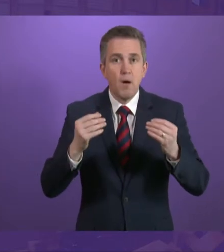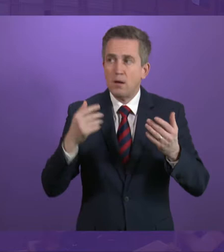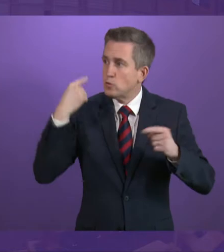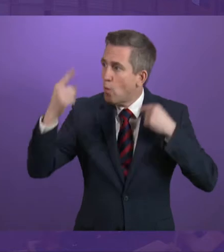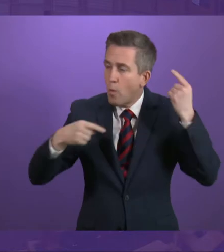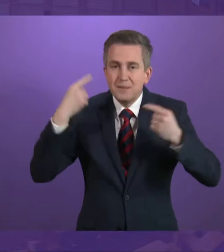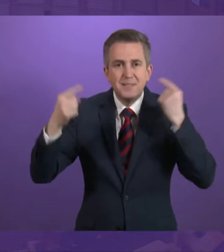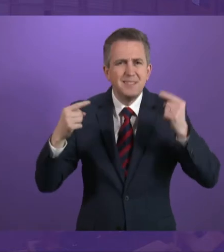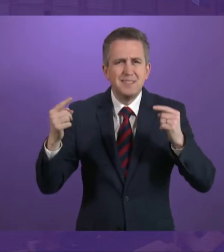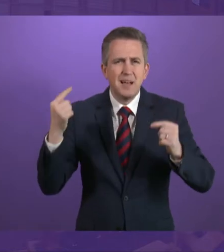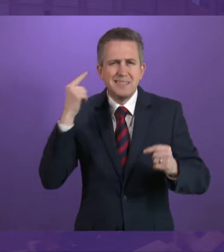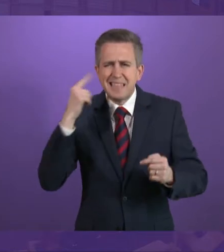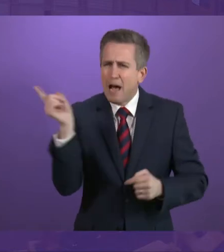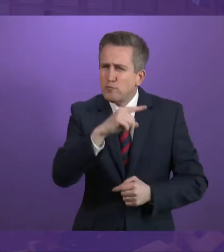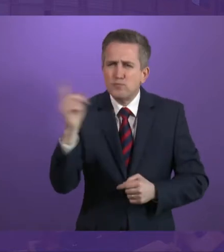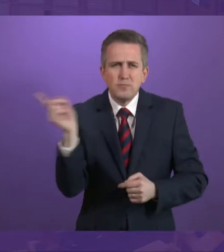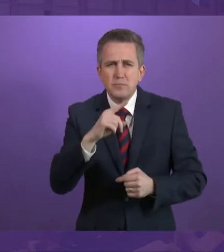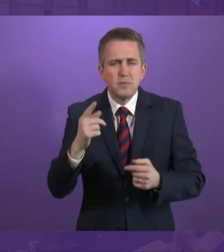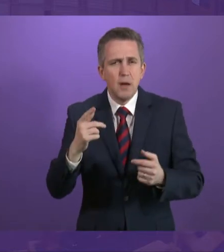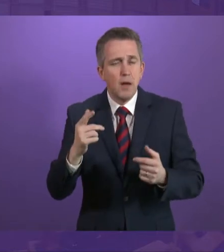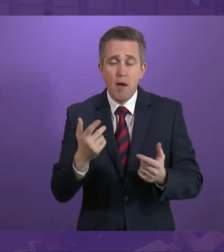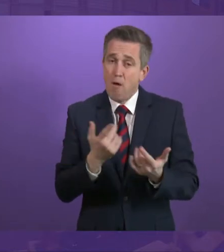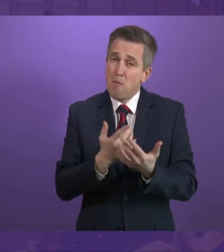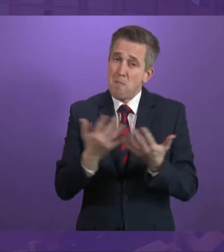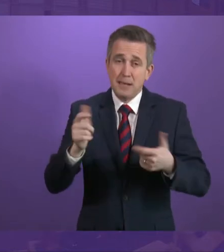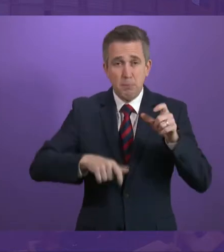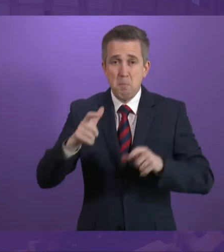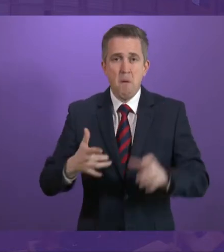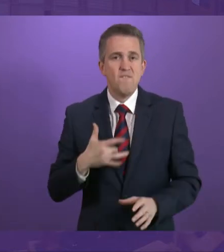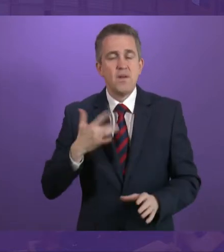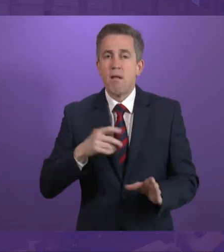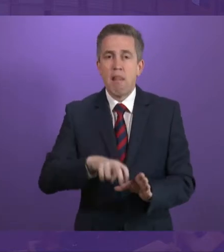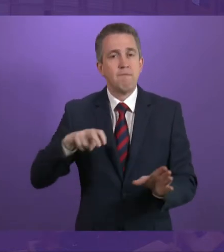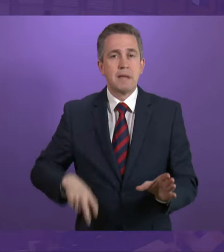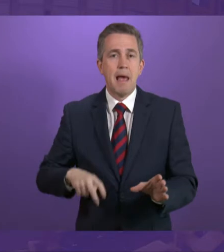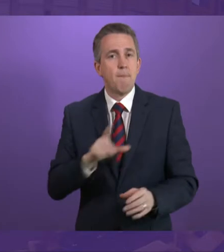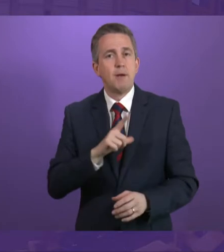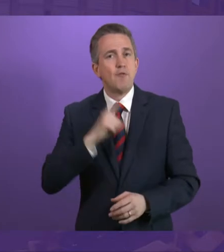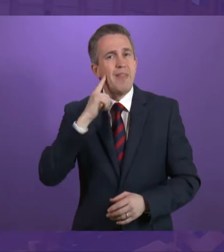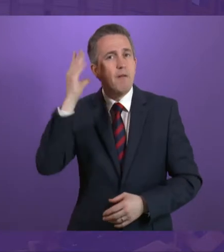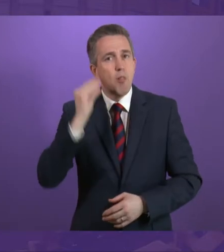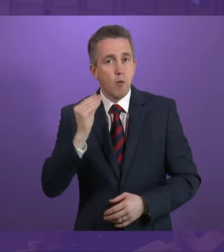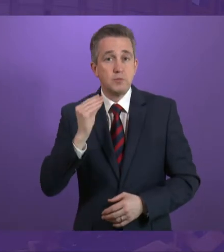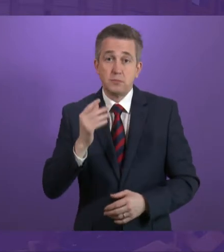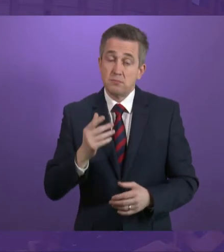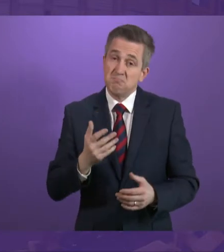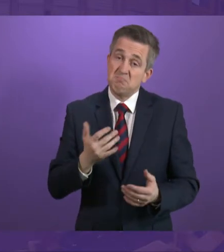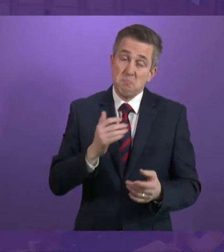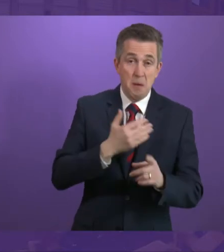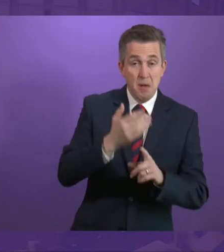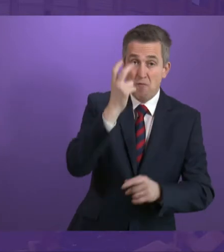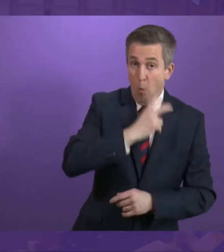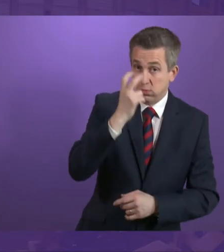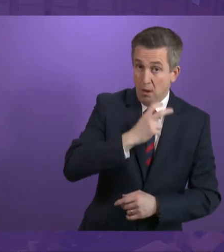cause significant discomfort and exclusion from group activities for older age groups as well as people with conditions